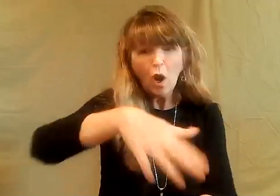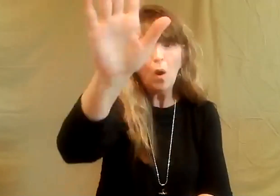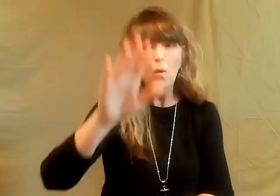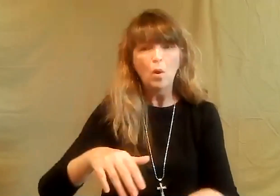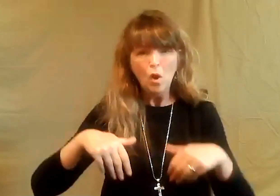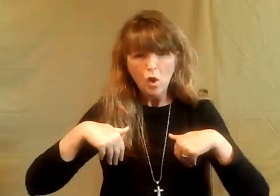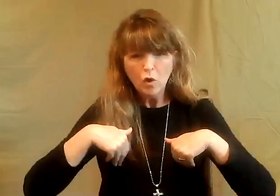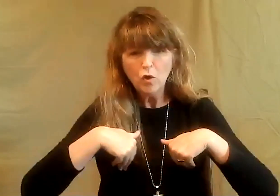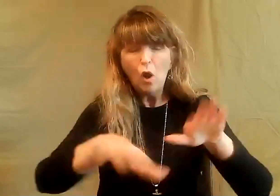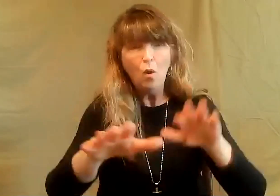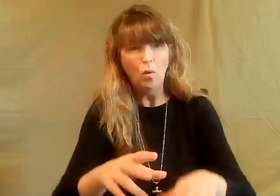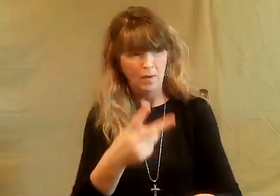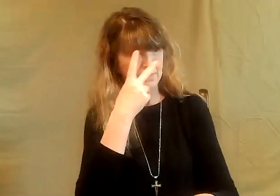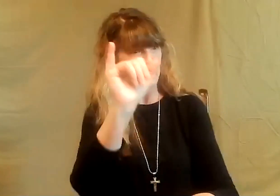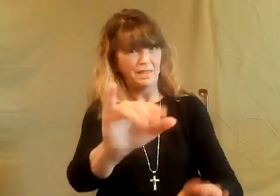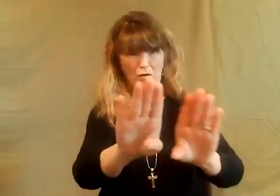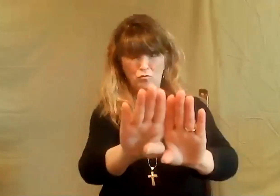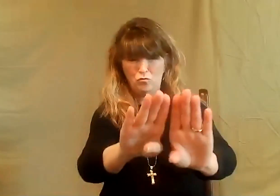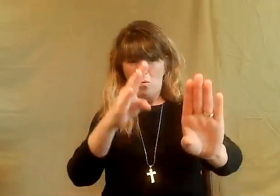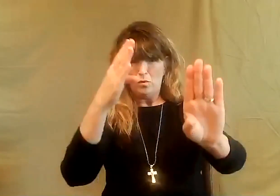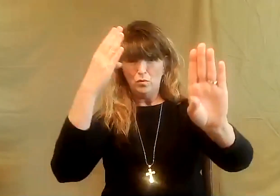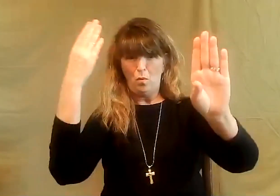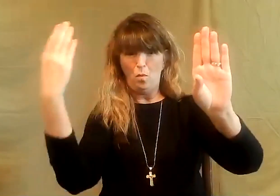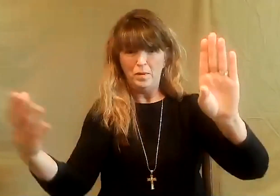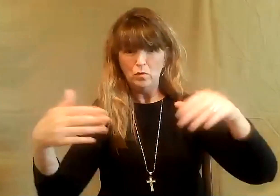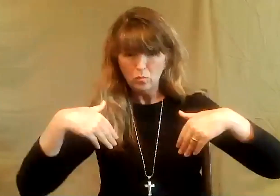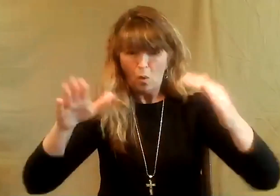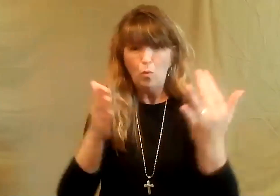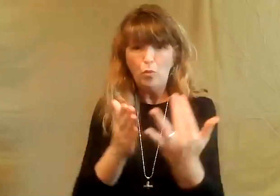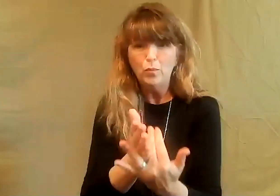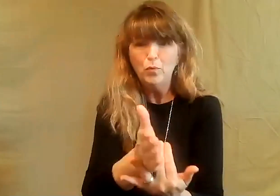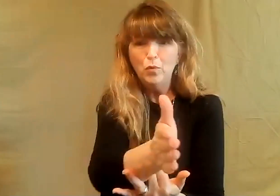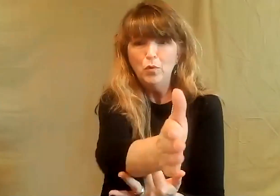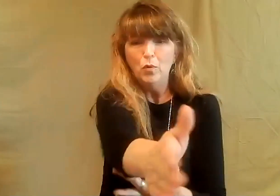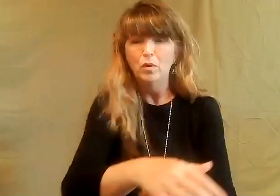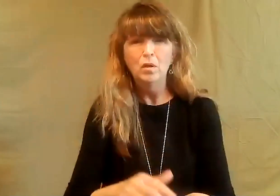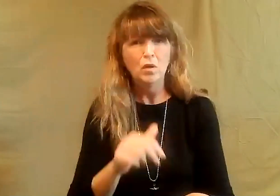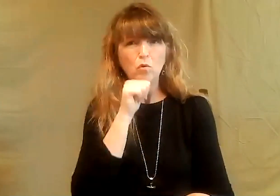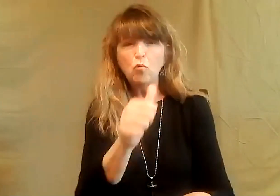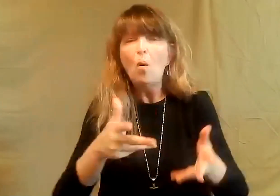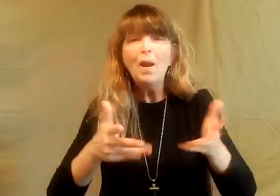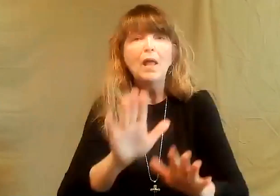Israelites to go. To keep going. Keep moving. You see this door opening? Walk through it.